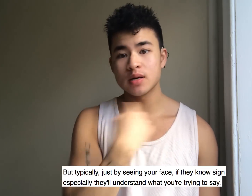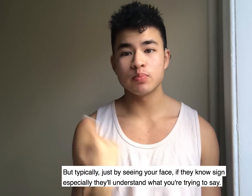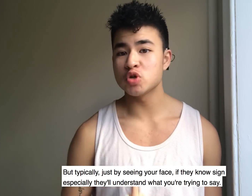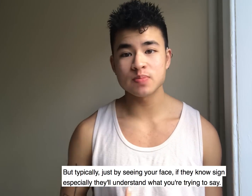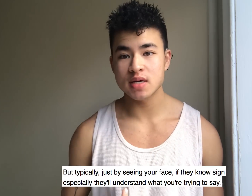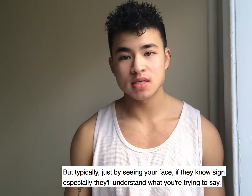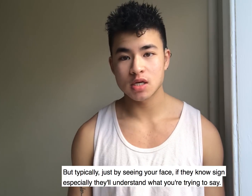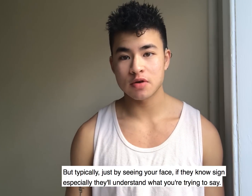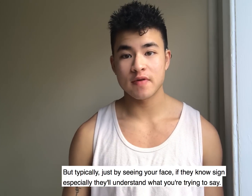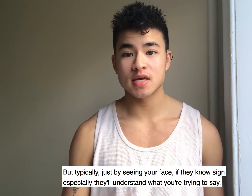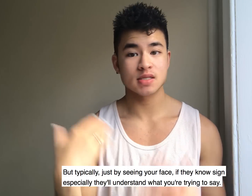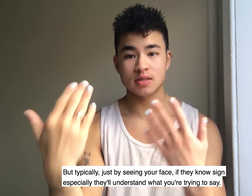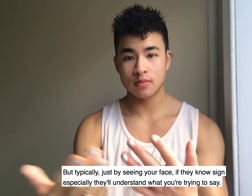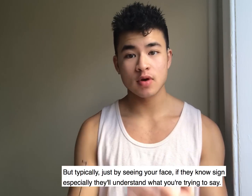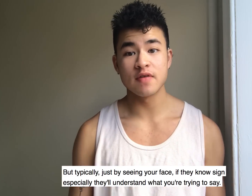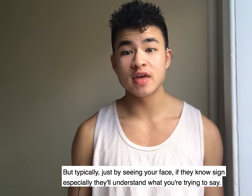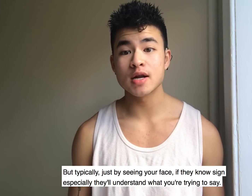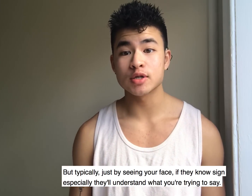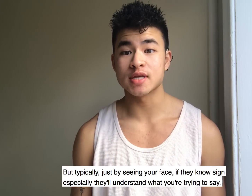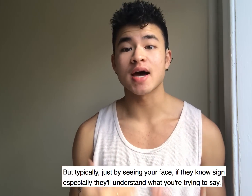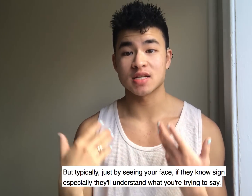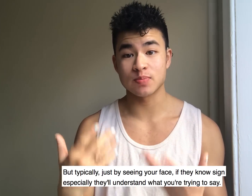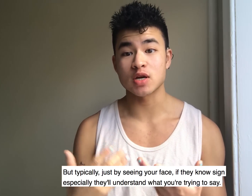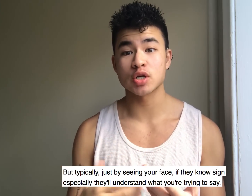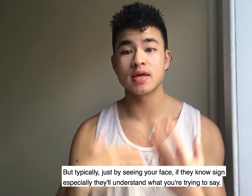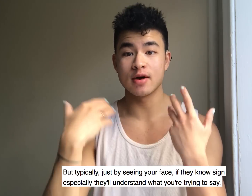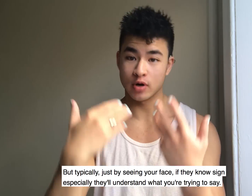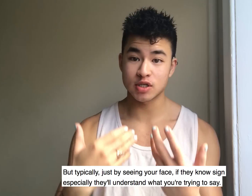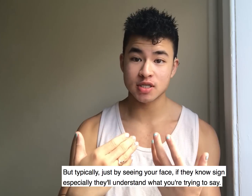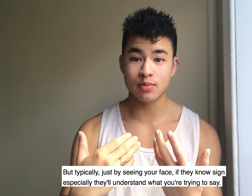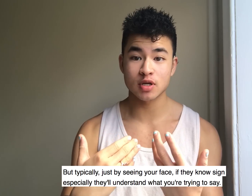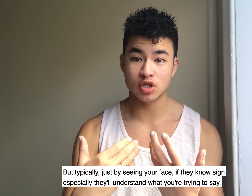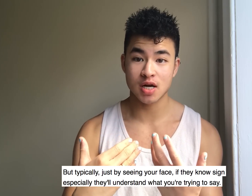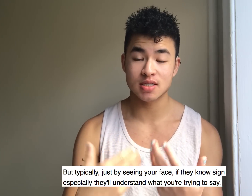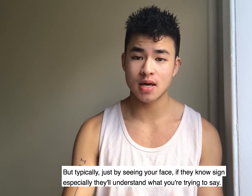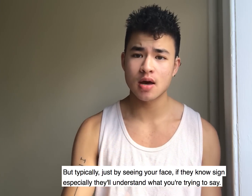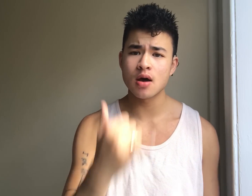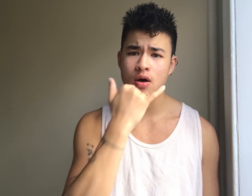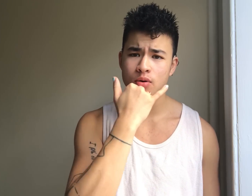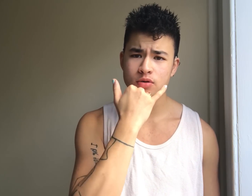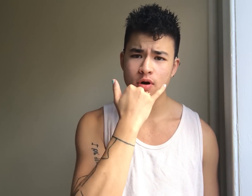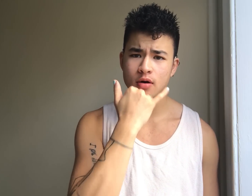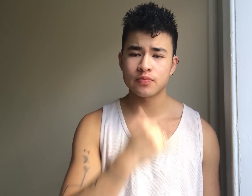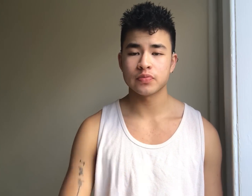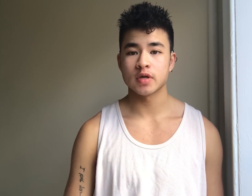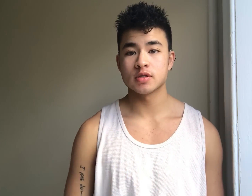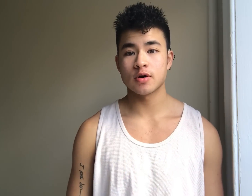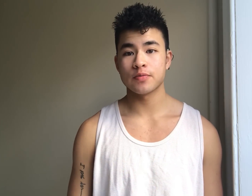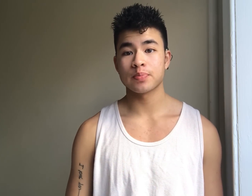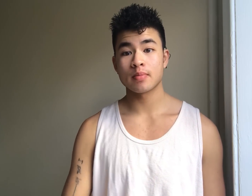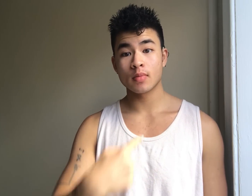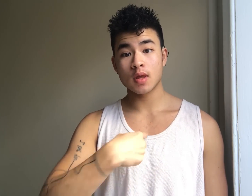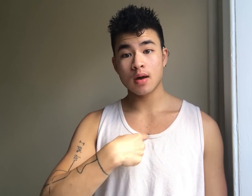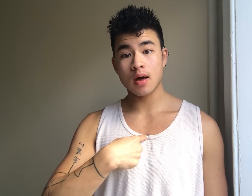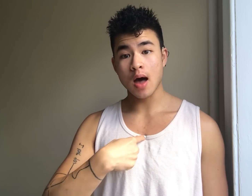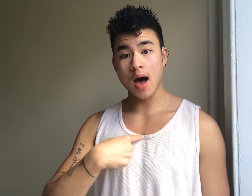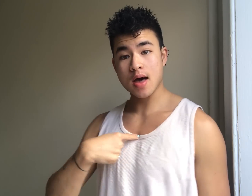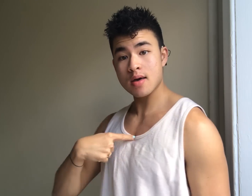just by seeing your face if they know sign especially they'll understand what you're trying to say what's wrong so I